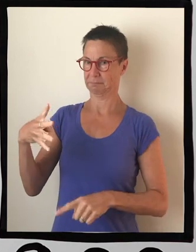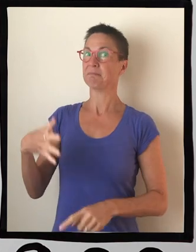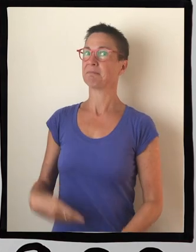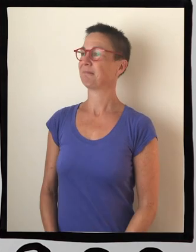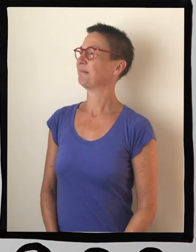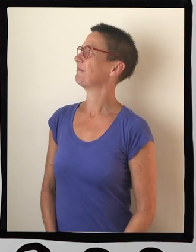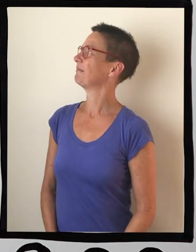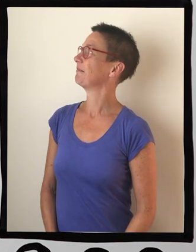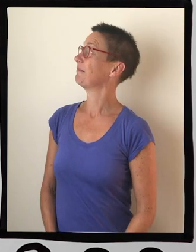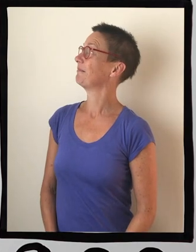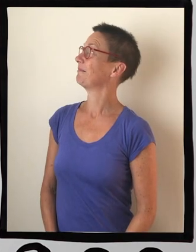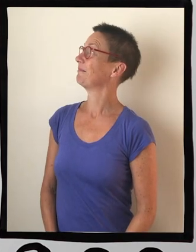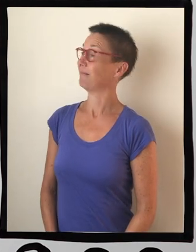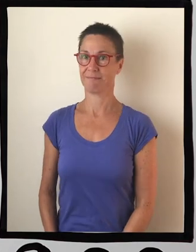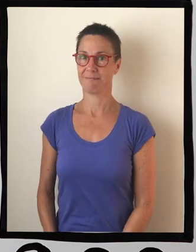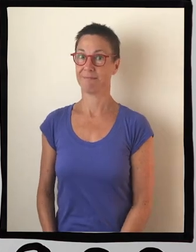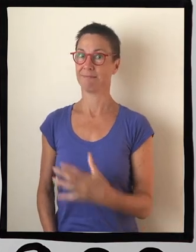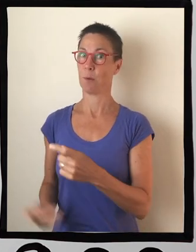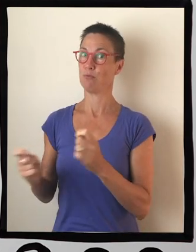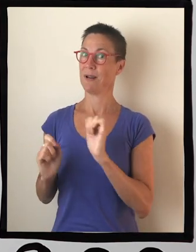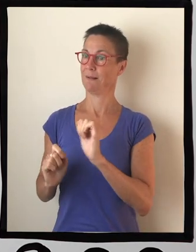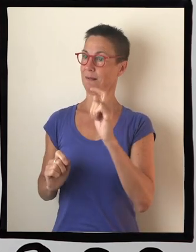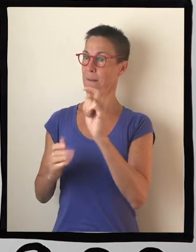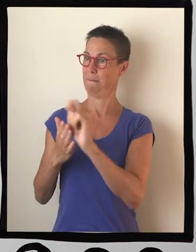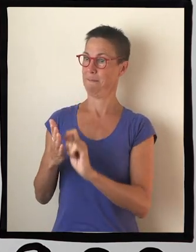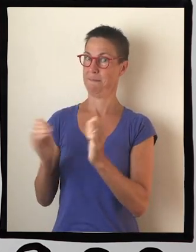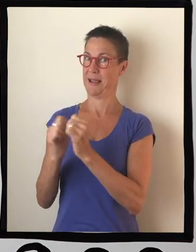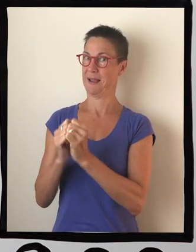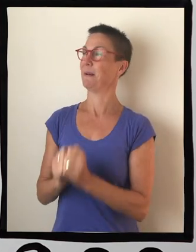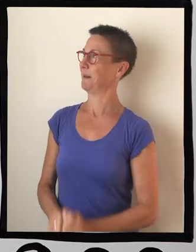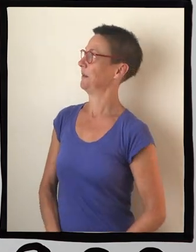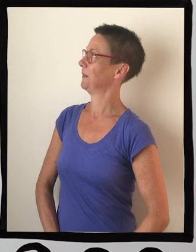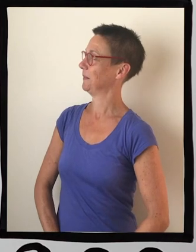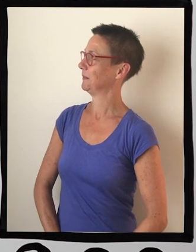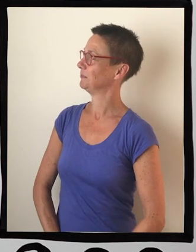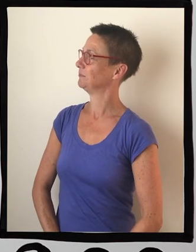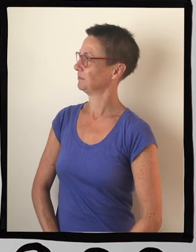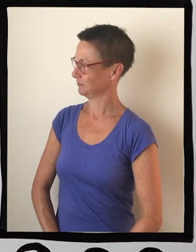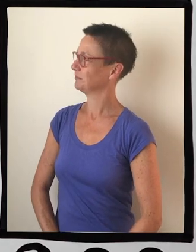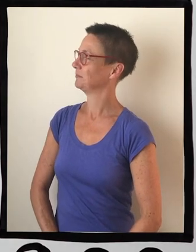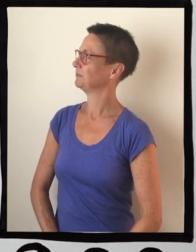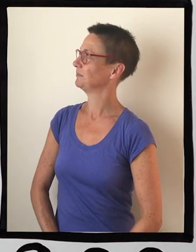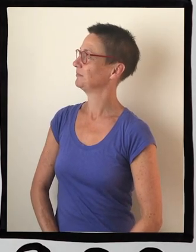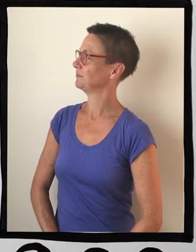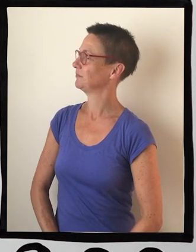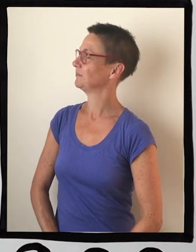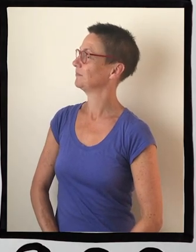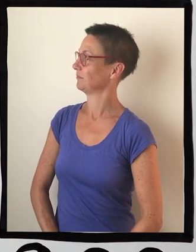Okie dokie, I'm going to get my pen and my paper. Okay. Pen, lid off. Great.